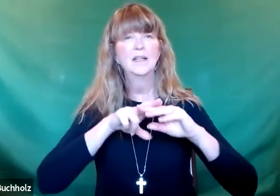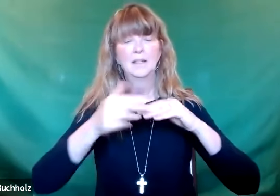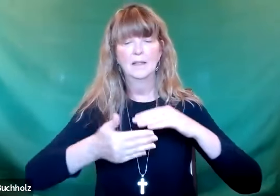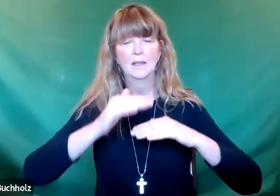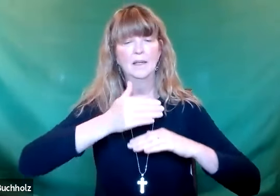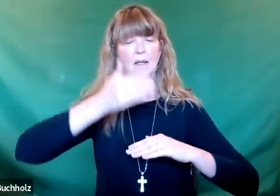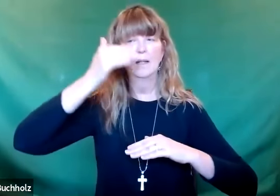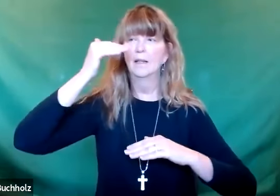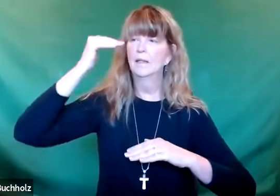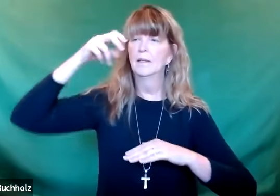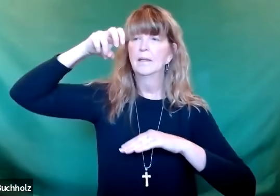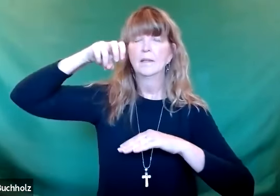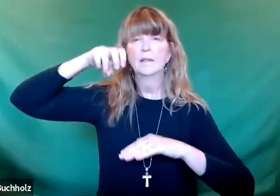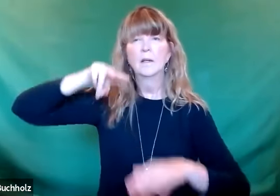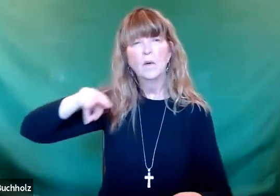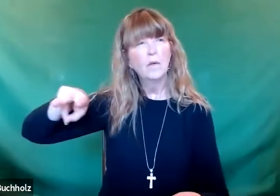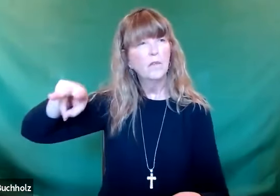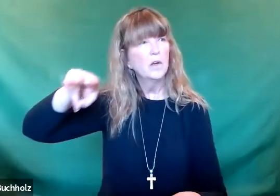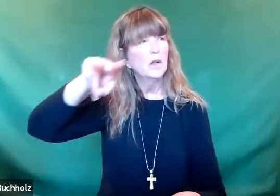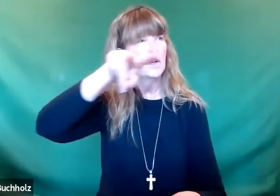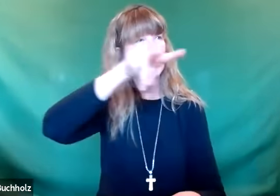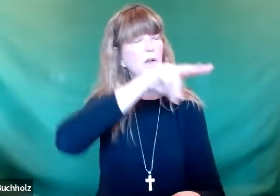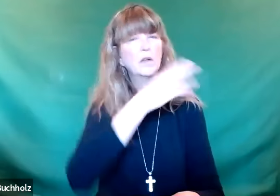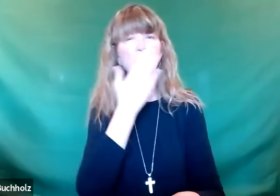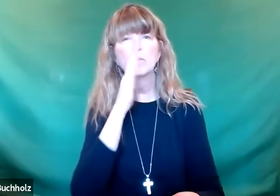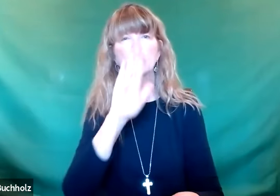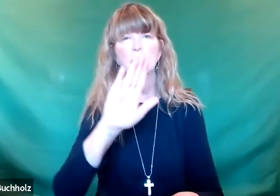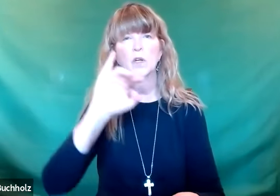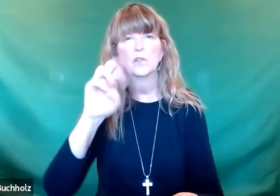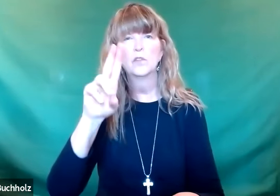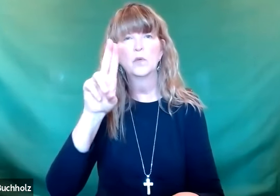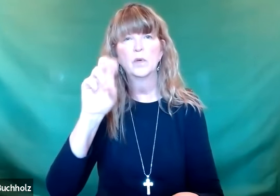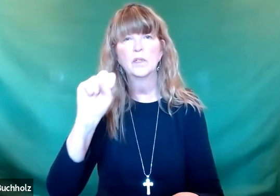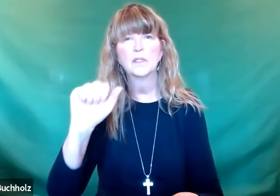Jesus was sitting on the top of the hill overlooking the city of Jerusalem.